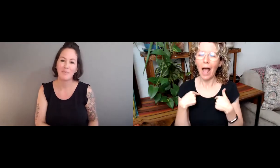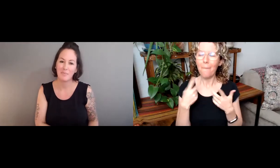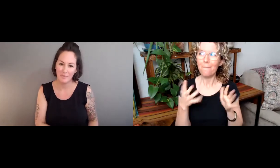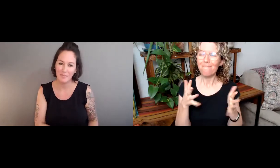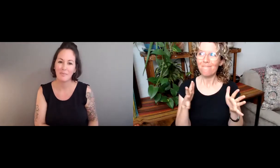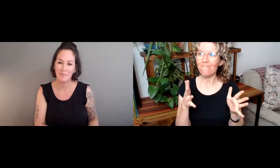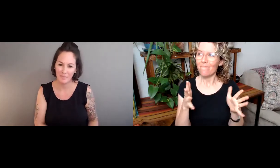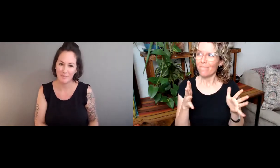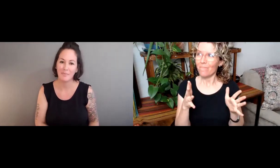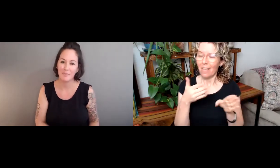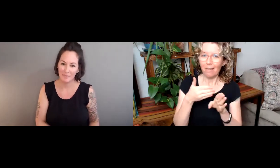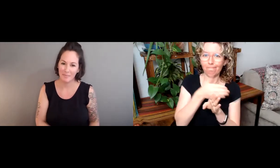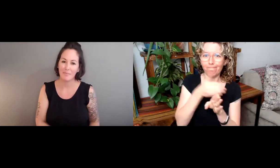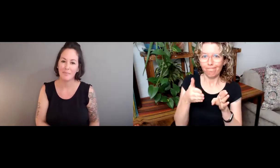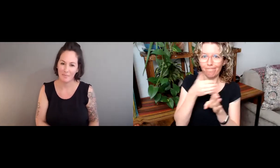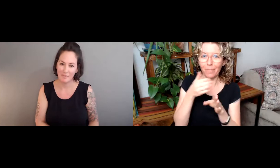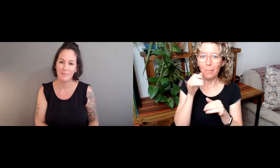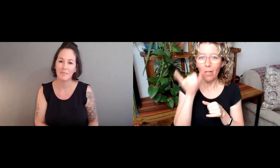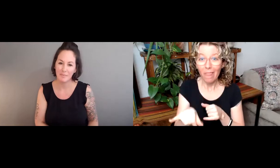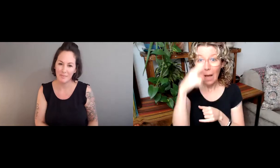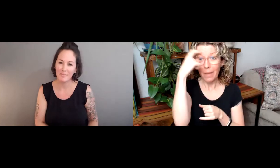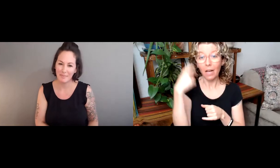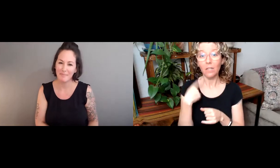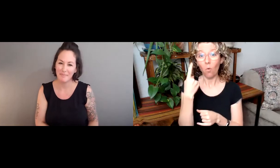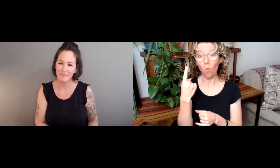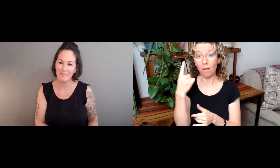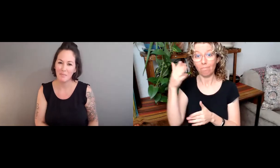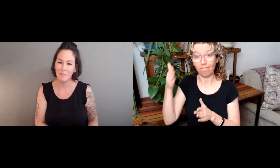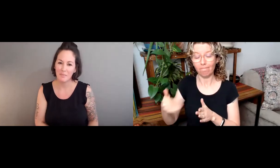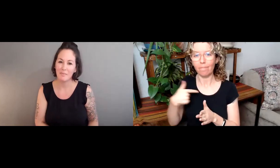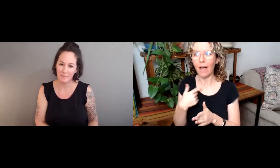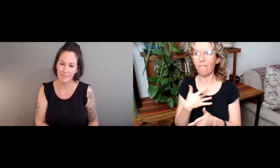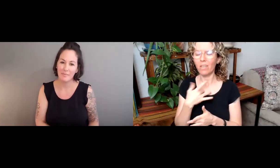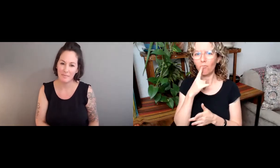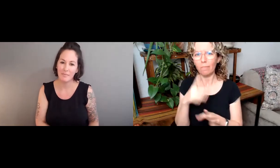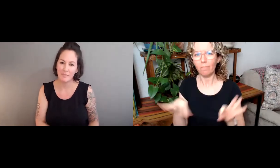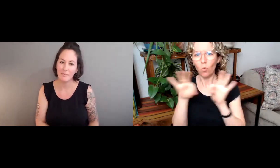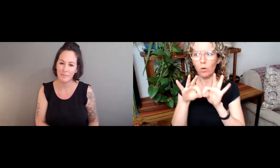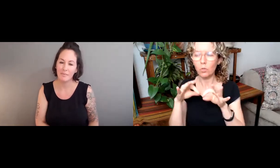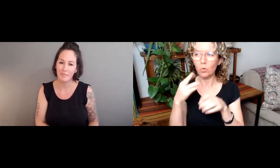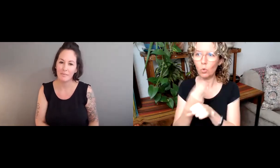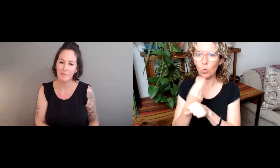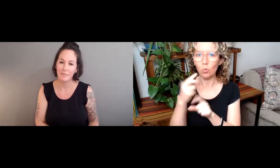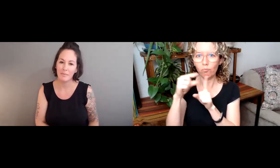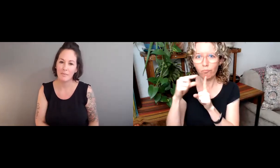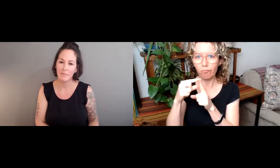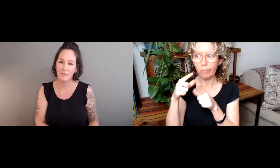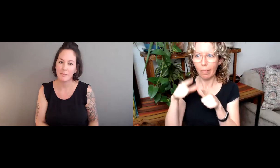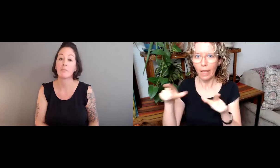Methodology that we're trying to take from spoken language and apply to sign language, whether or not it actually fits.